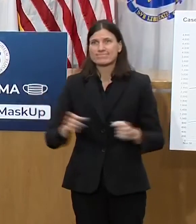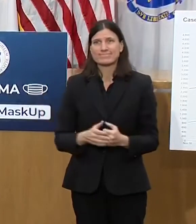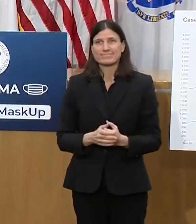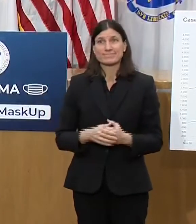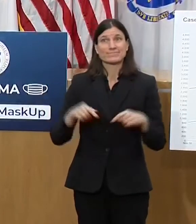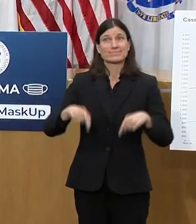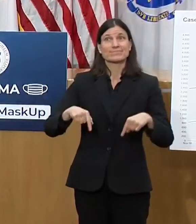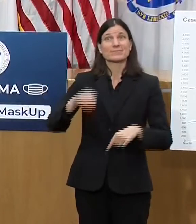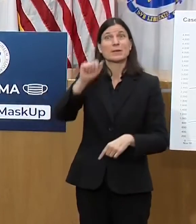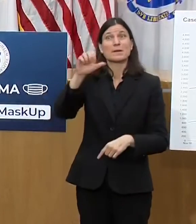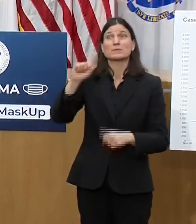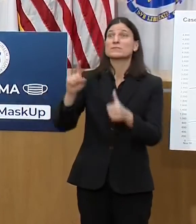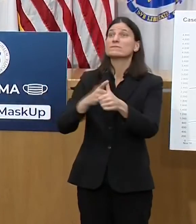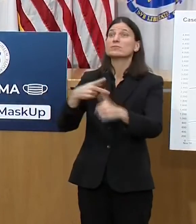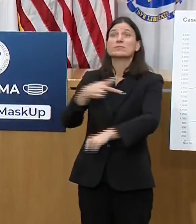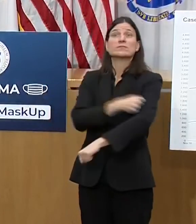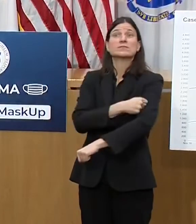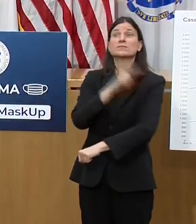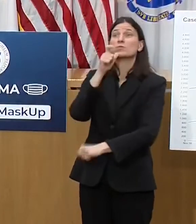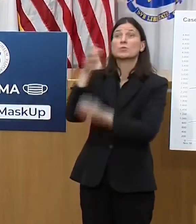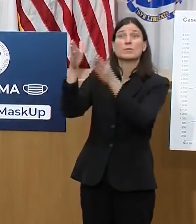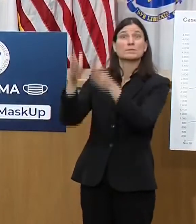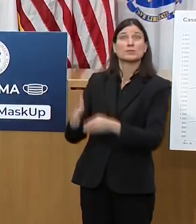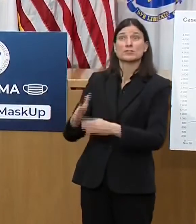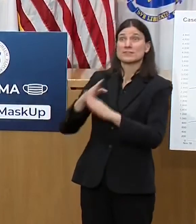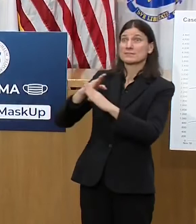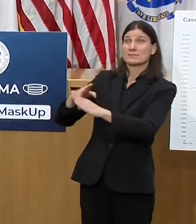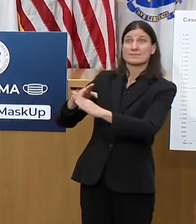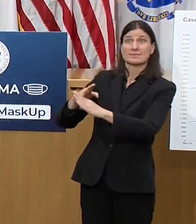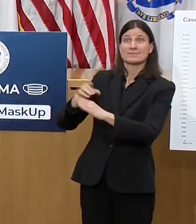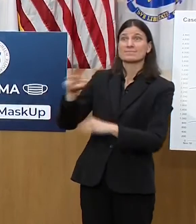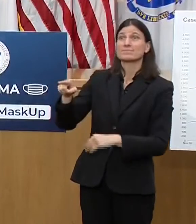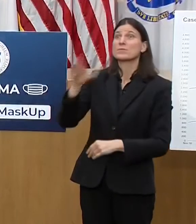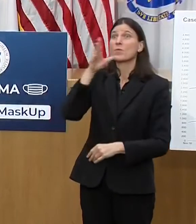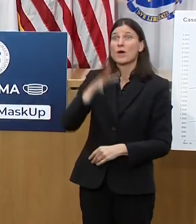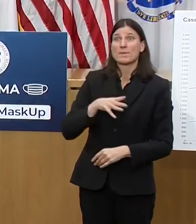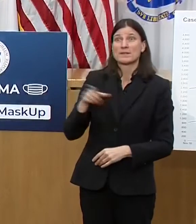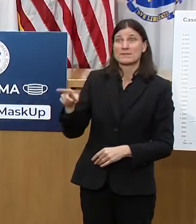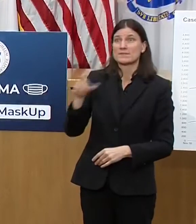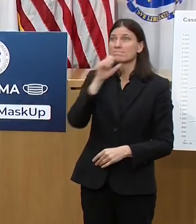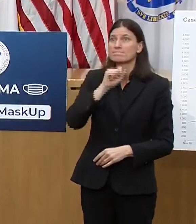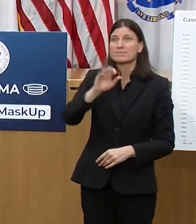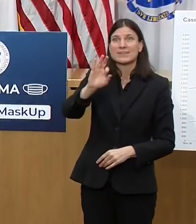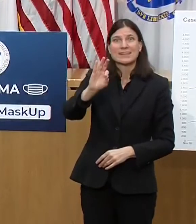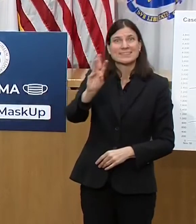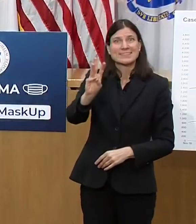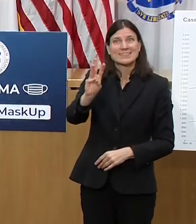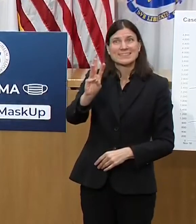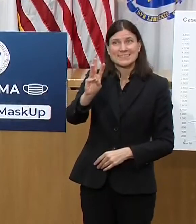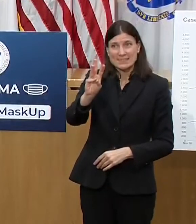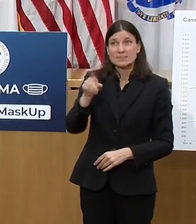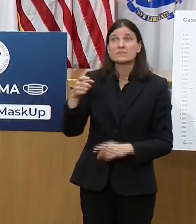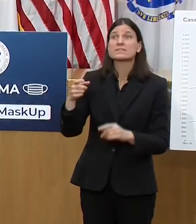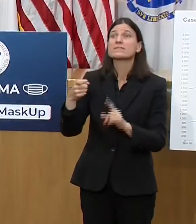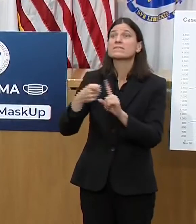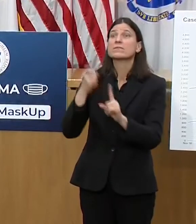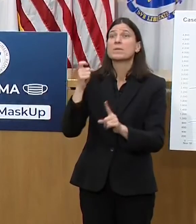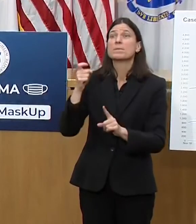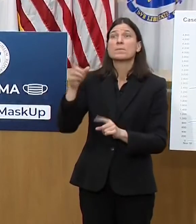vaccine. Martha Klessens, a 96-year-old World War II veteran, received the first vaccination